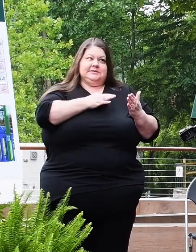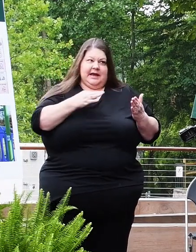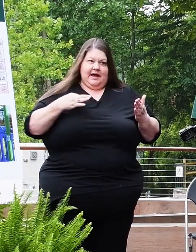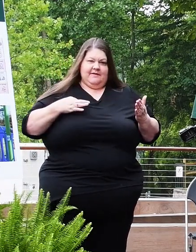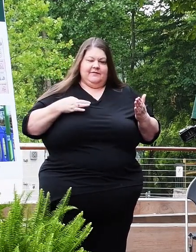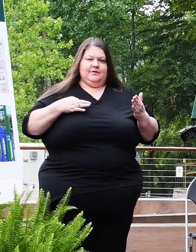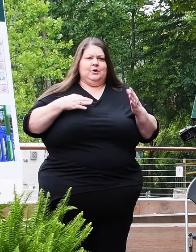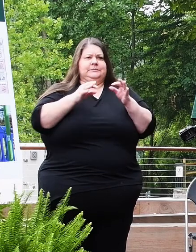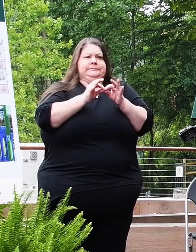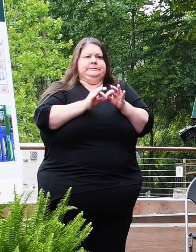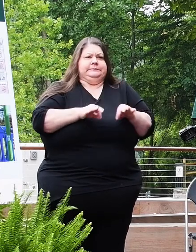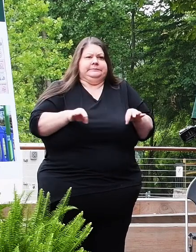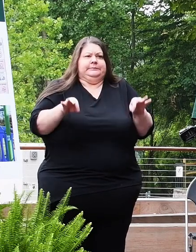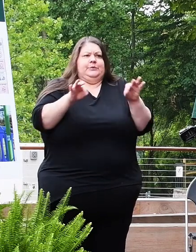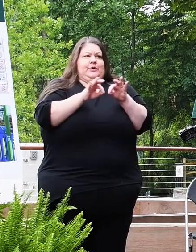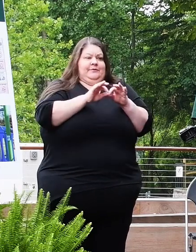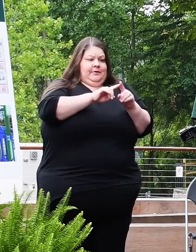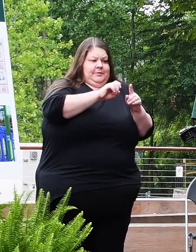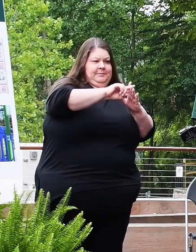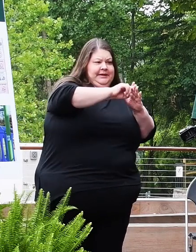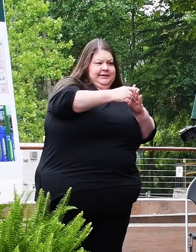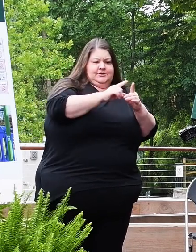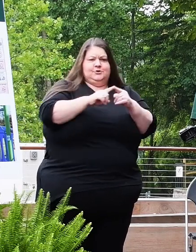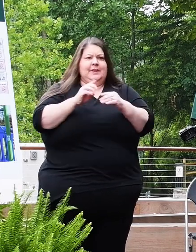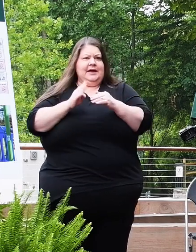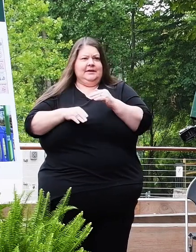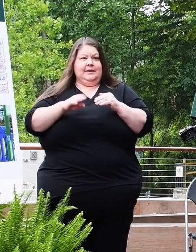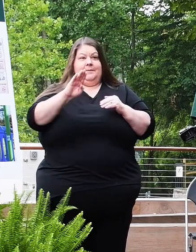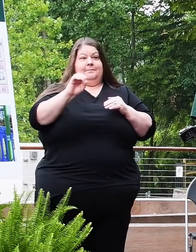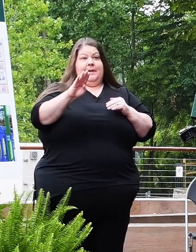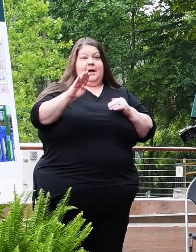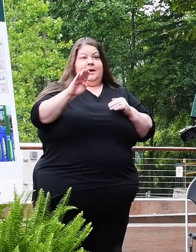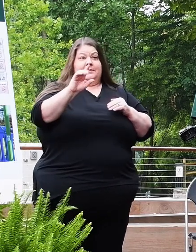beginning and to the end of this project. Bob Lenz.